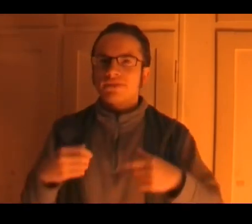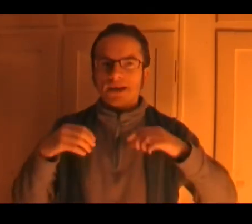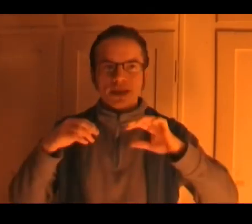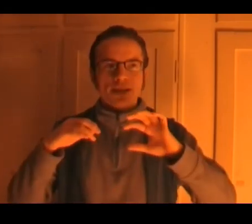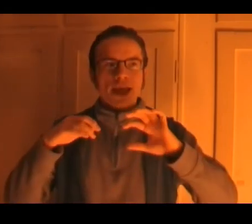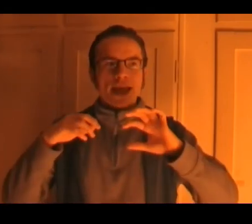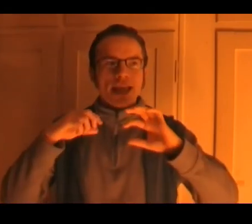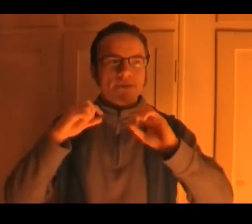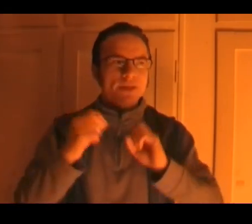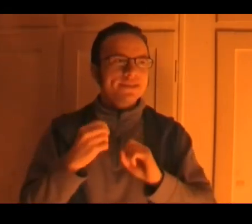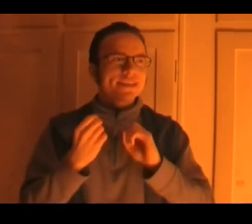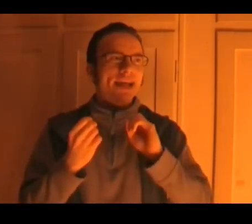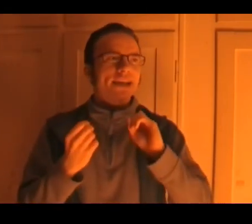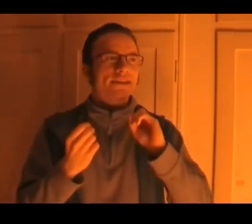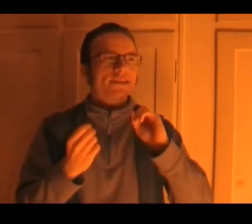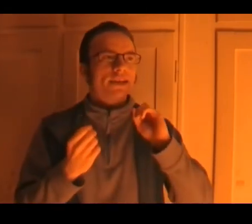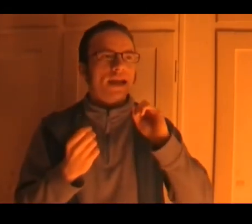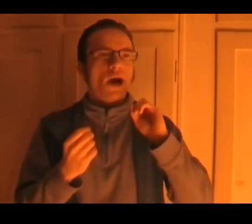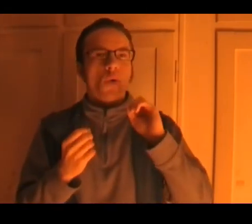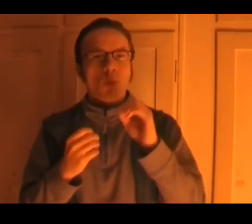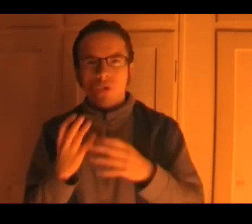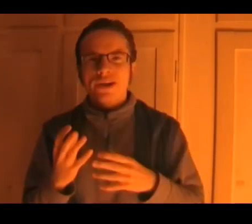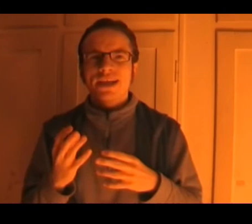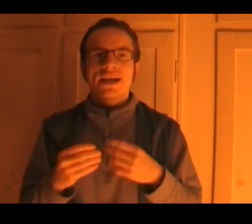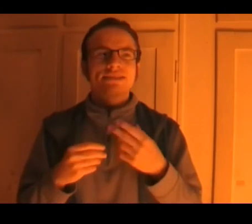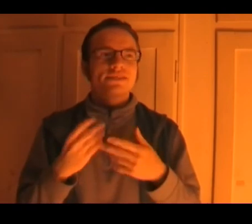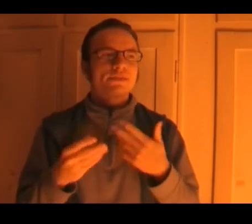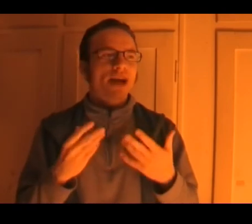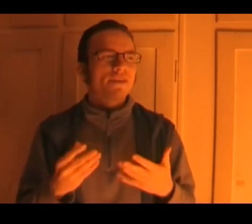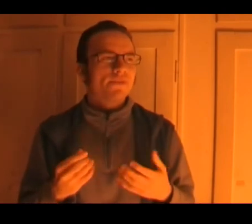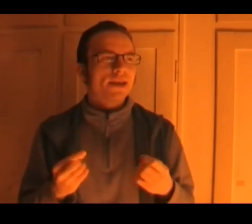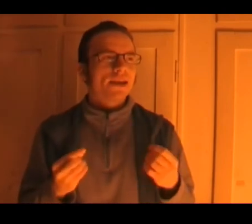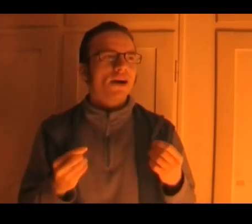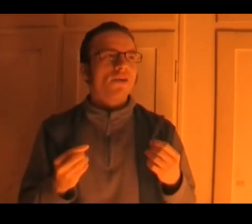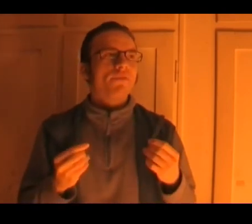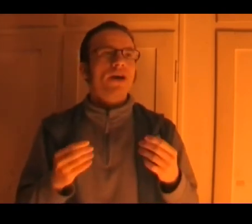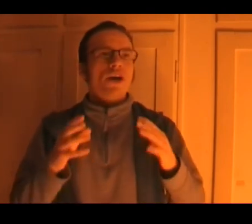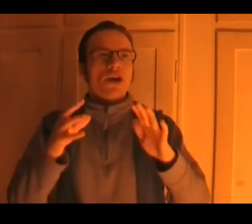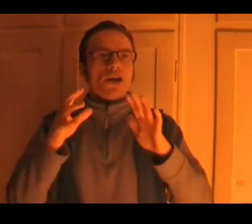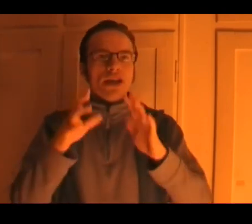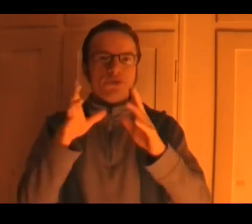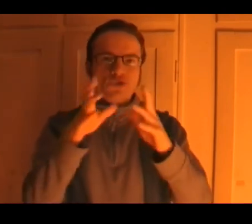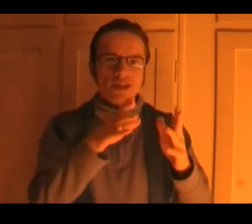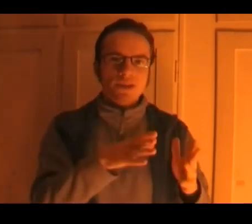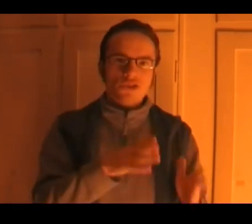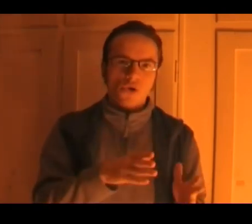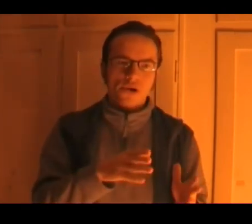mean if it's like a warning as some kind of thing of if you see this girl